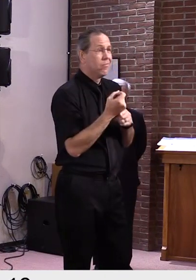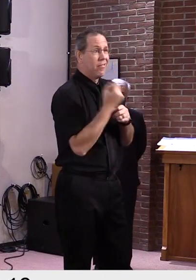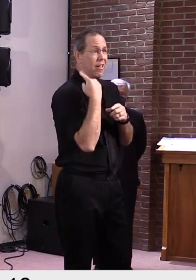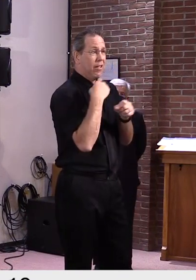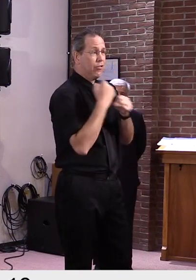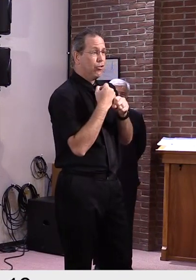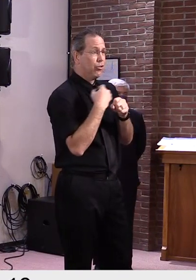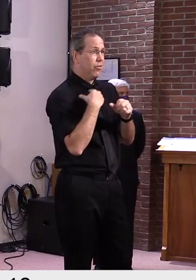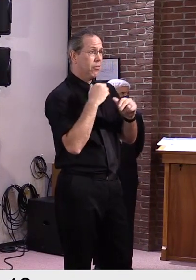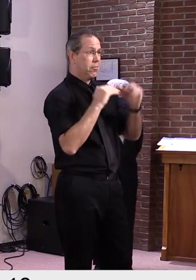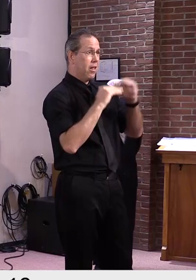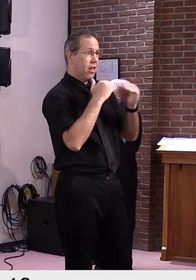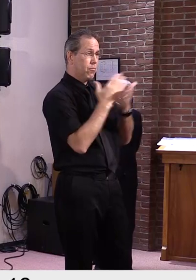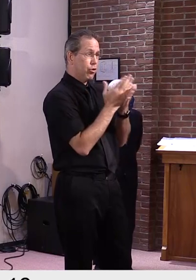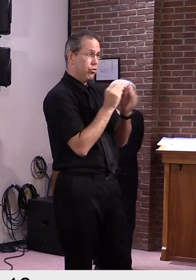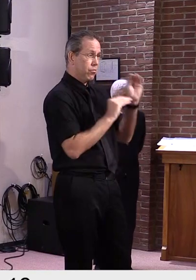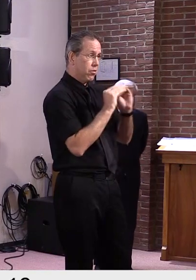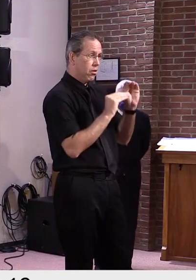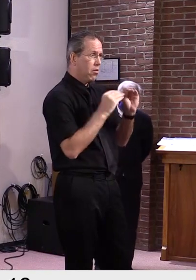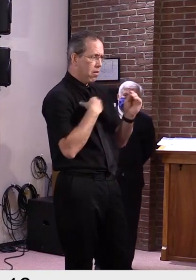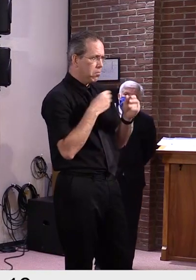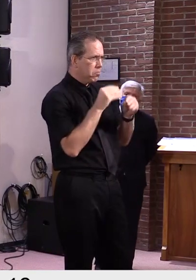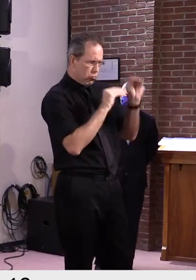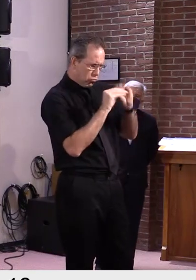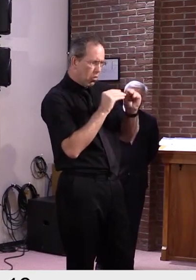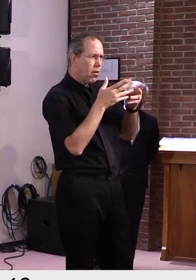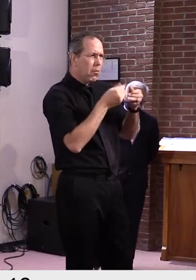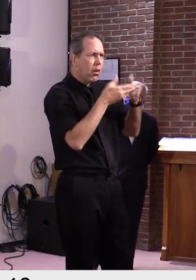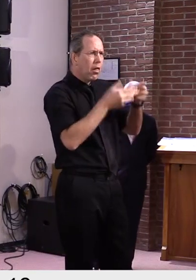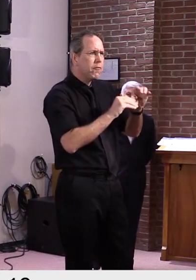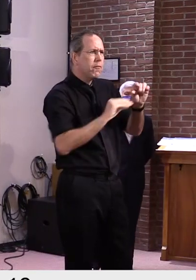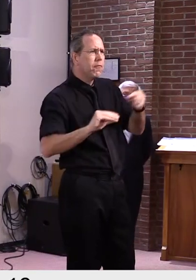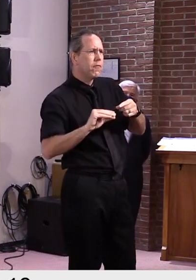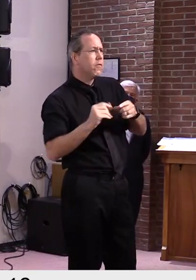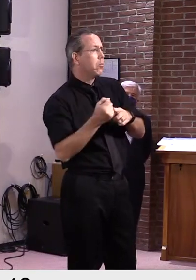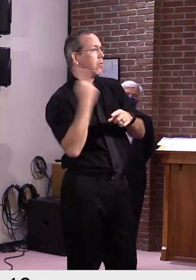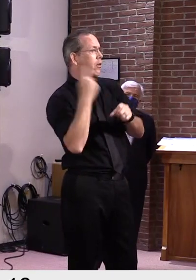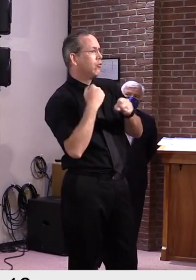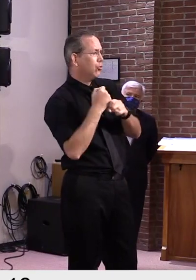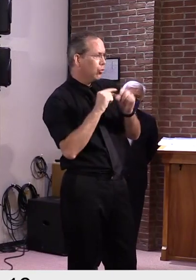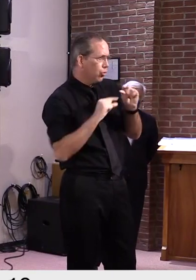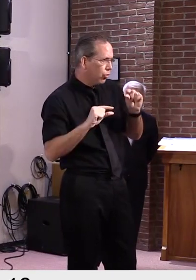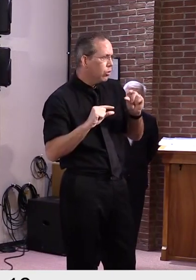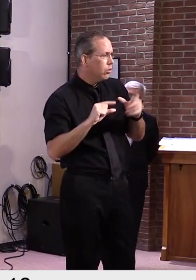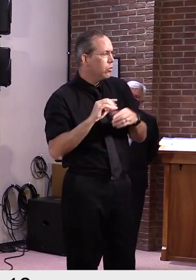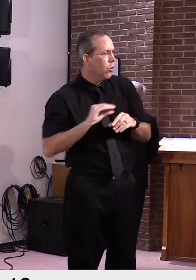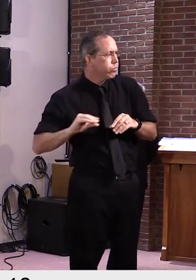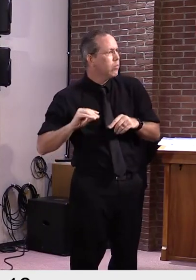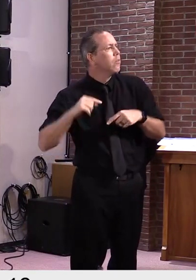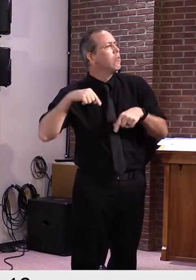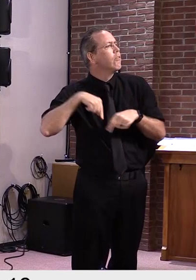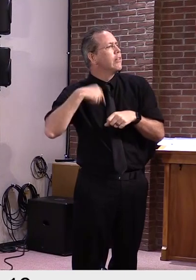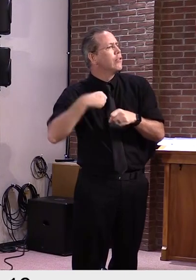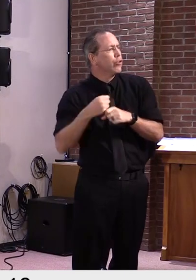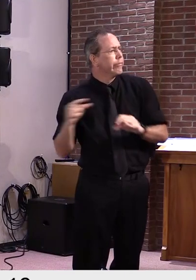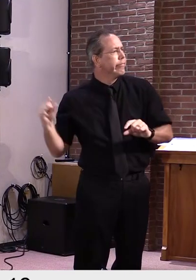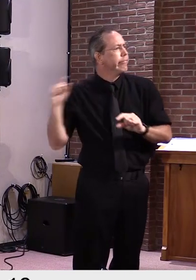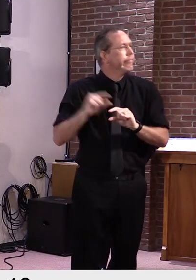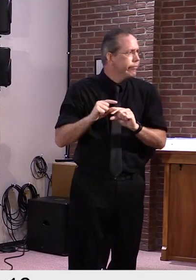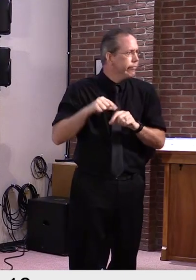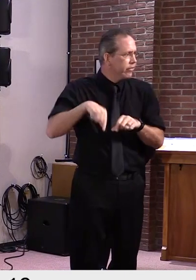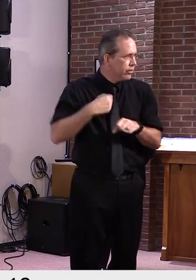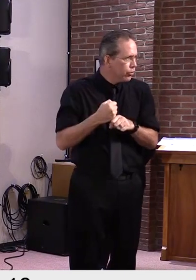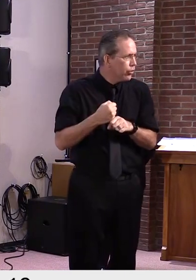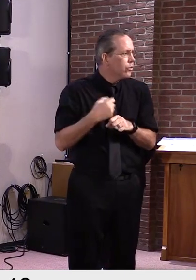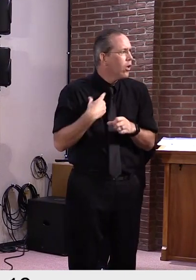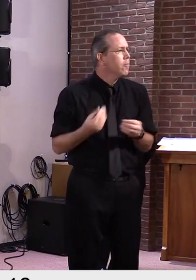okay. We had money left over on the bottom line. So we're able to use some of that money for the next year. I'm more concerned about the next